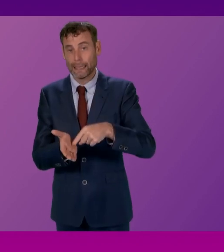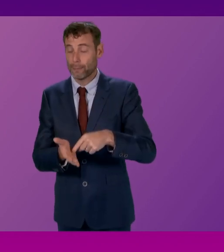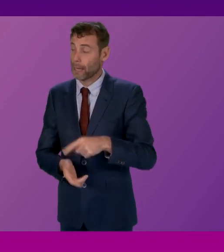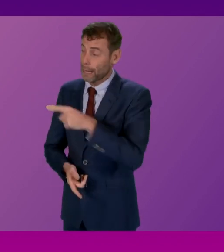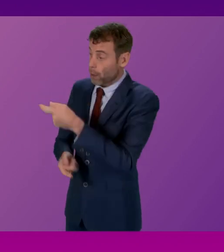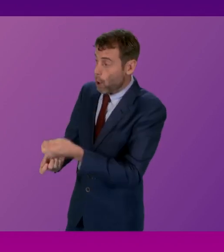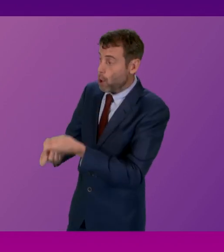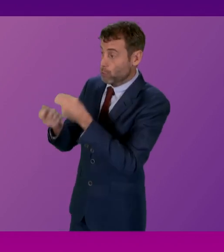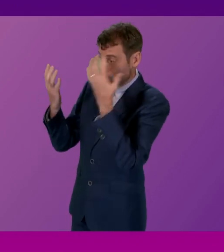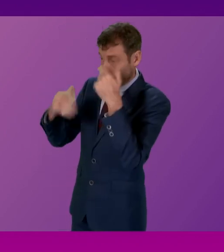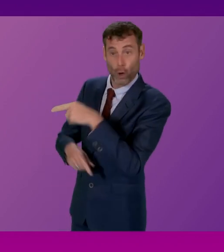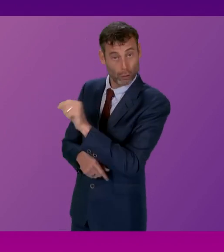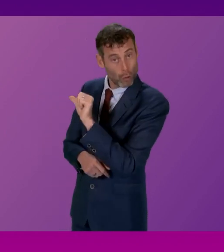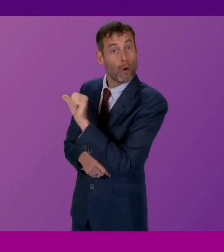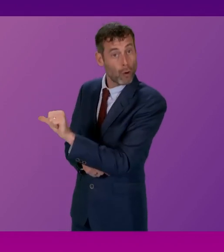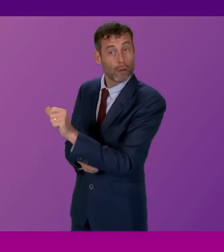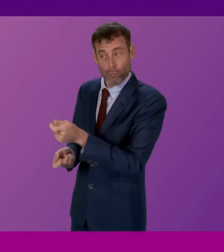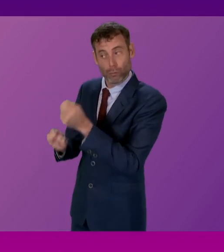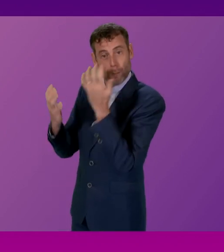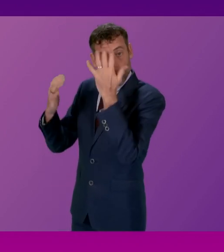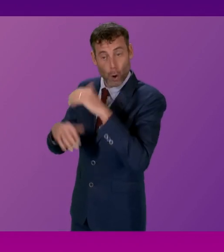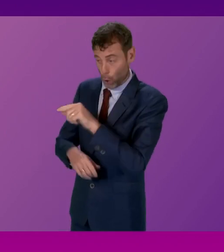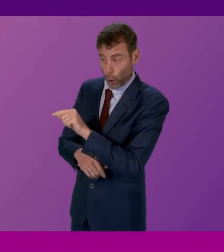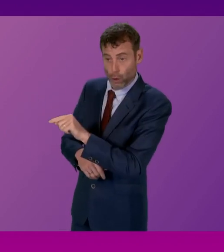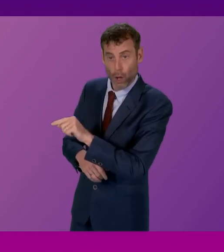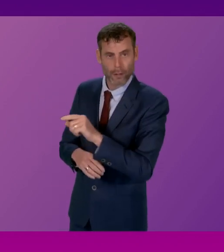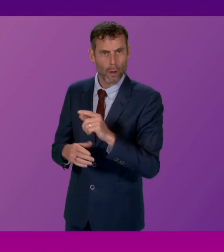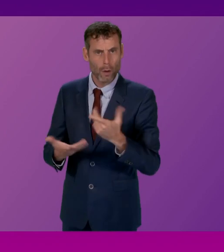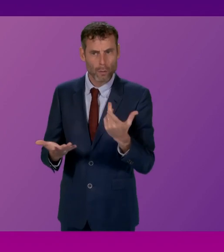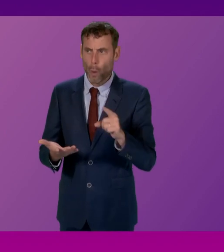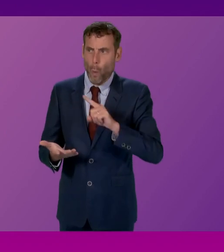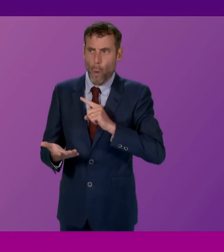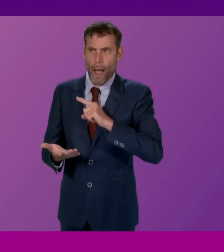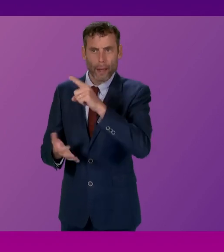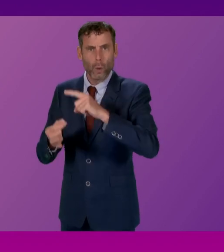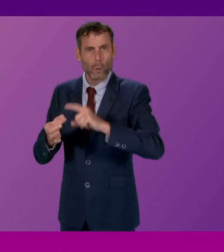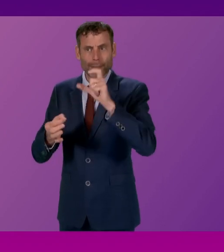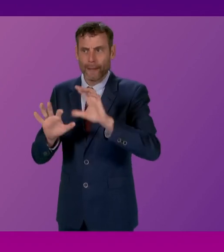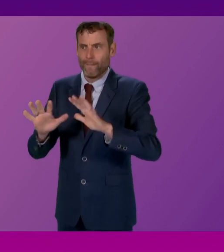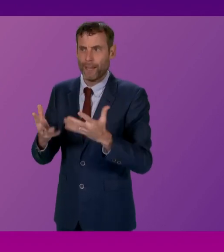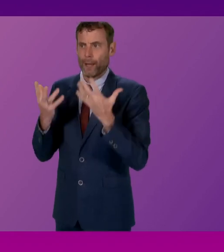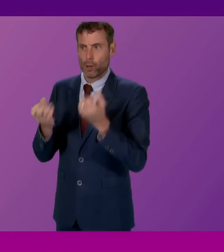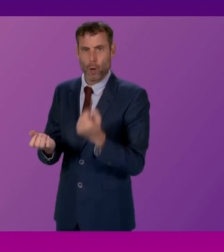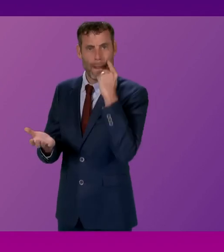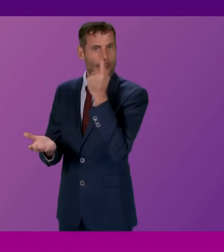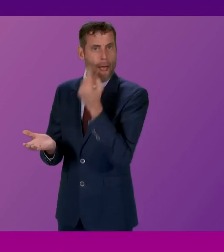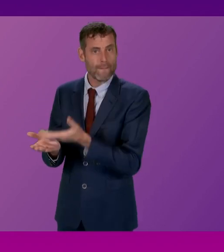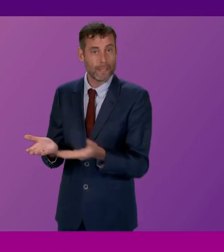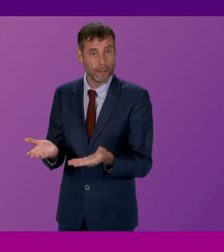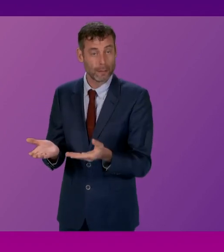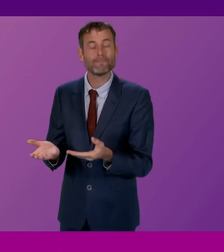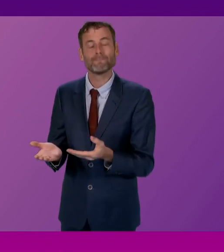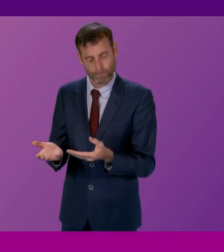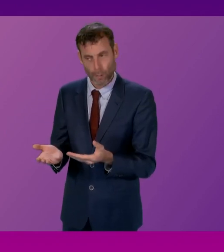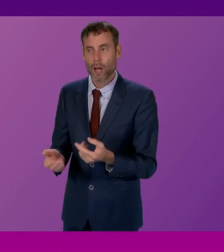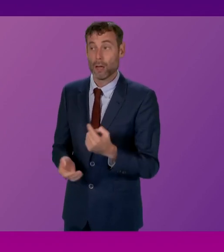absolutely right to reiterate those concerns that were raised on behalf of the committee. can only say to the families listening that we